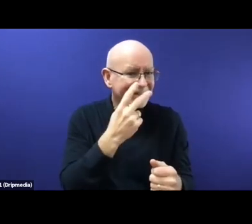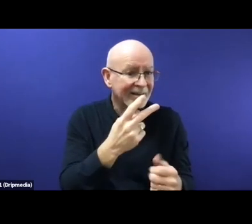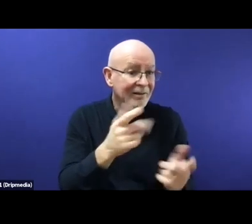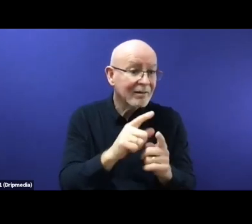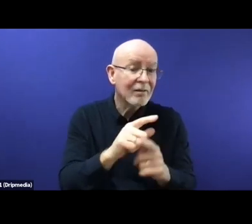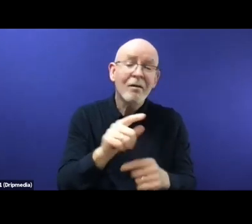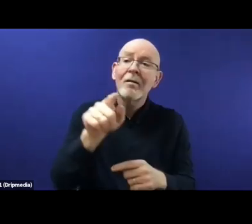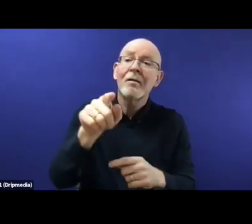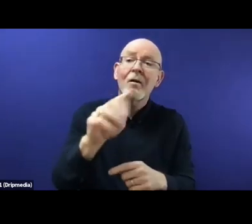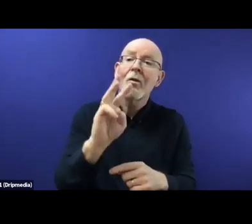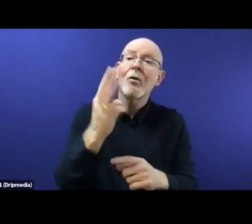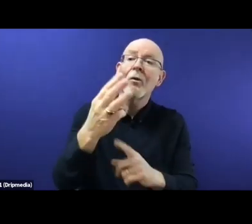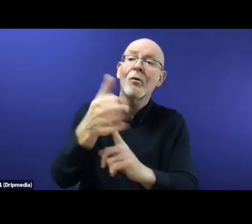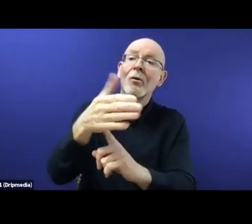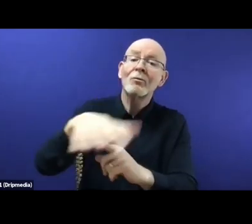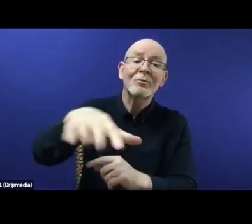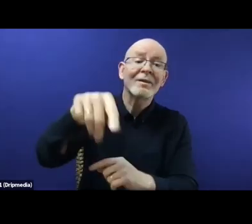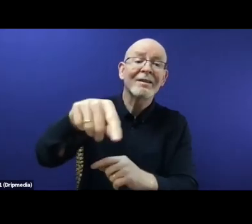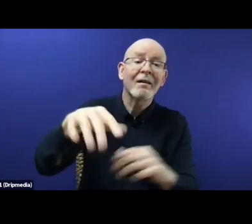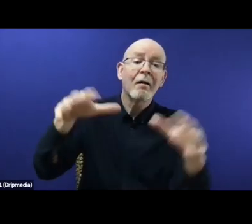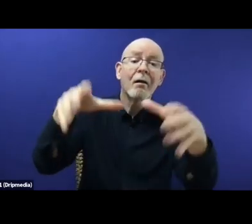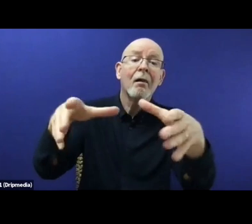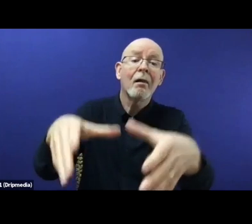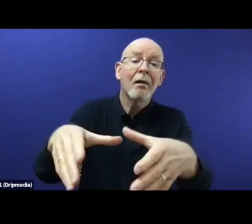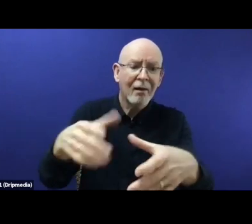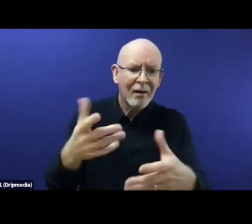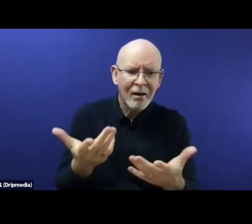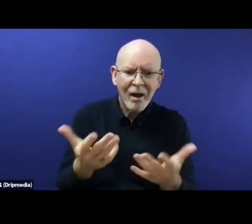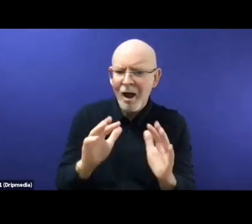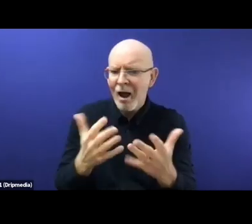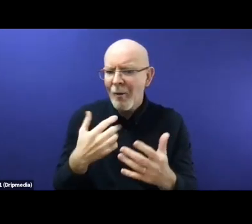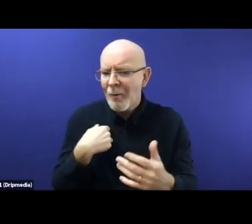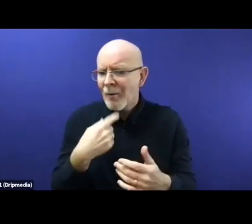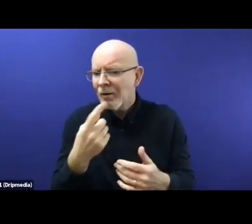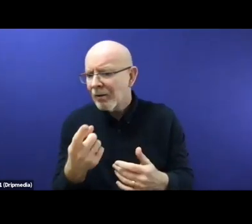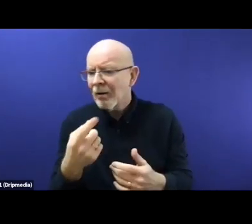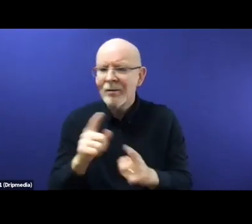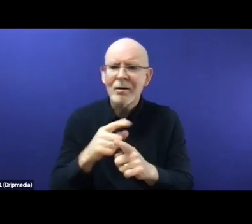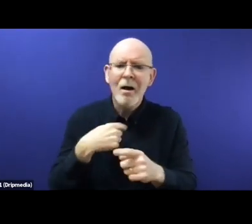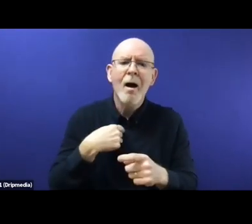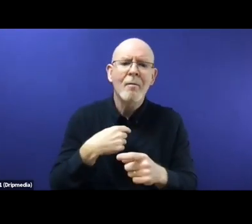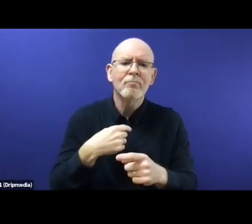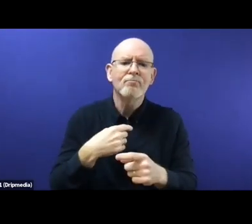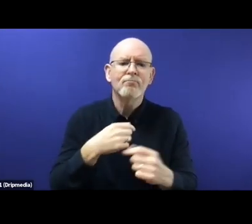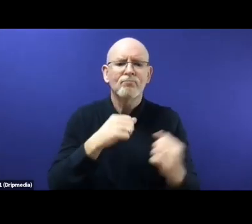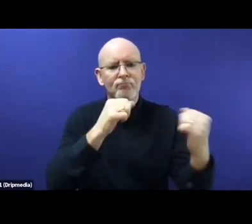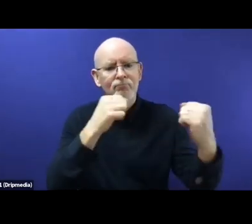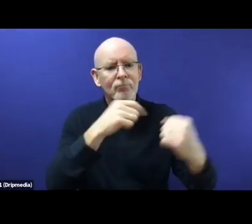country, how are we going to make sure that the refugees, who are we making the deal for them, are being